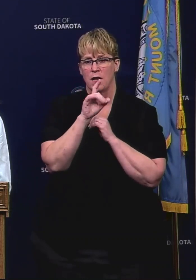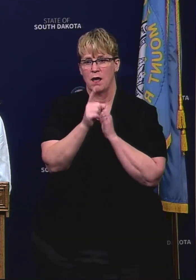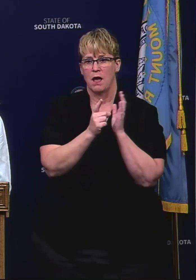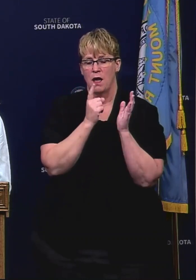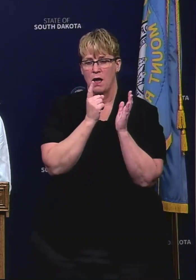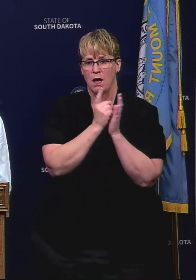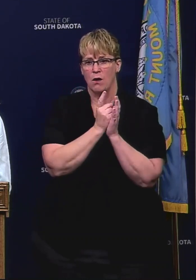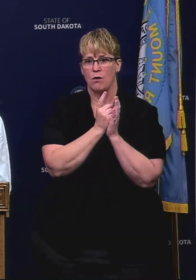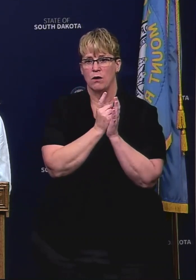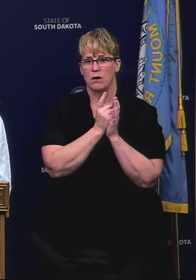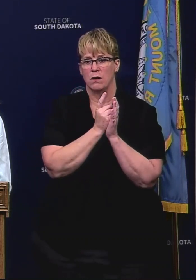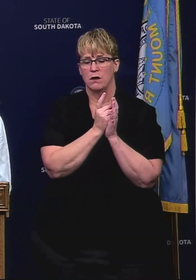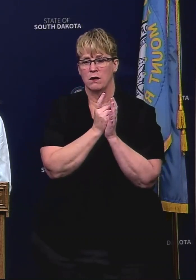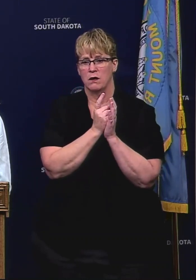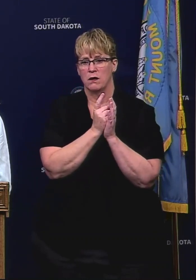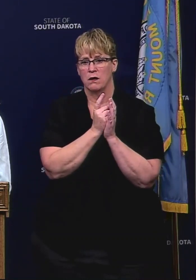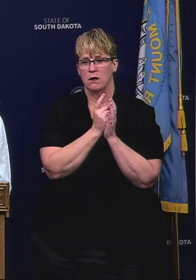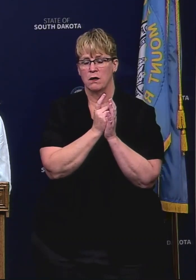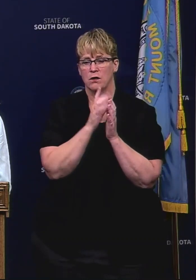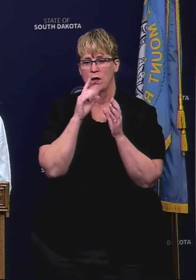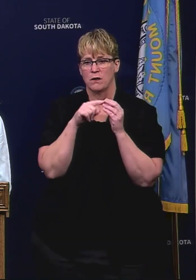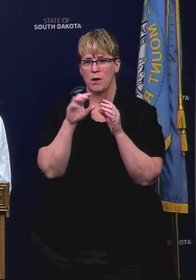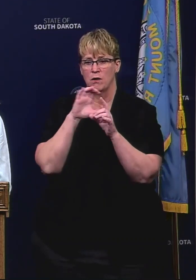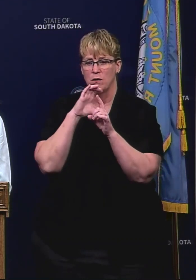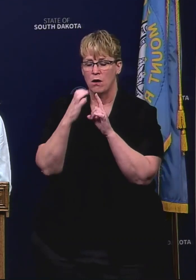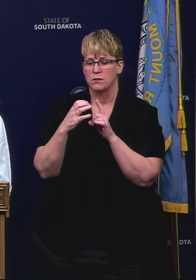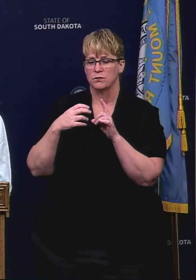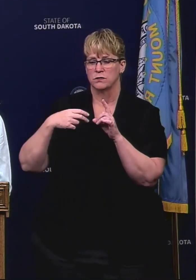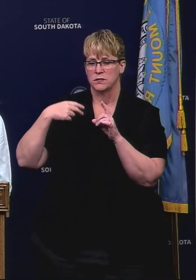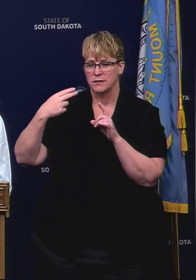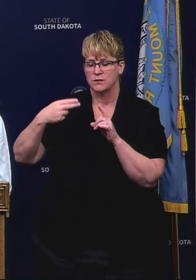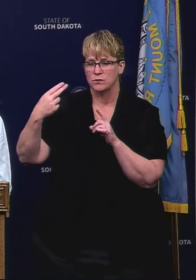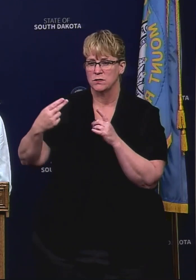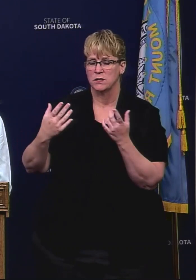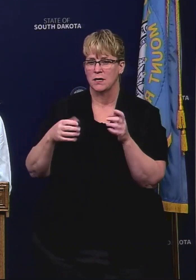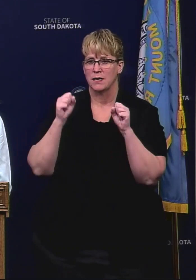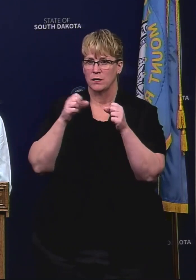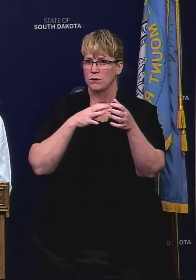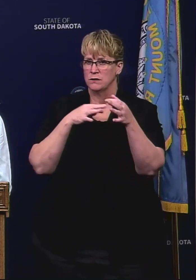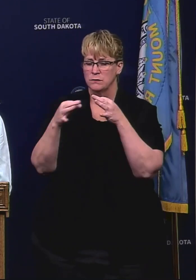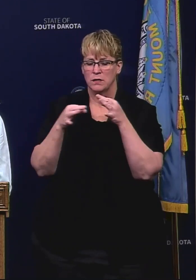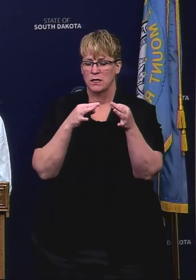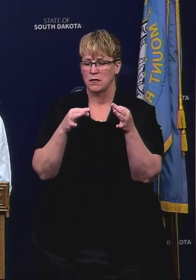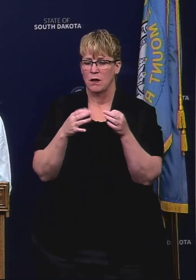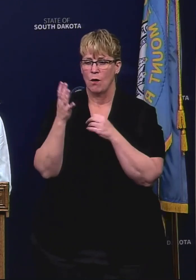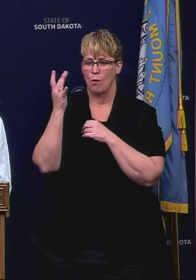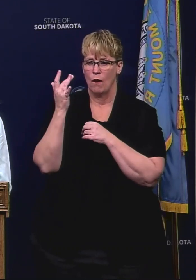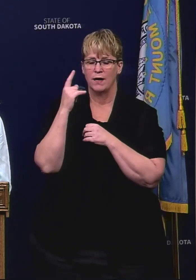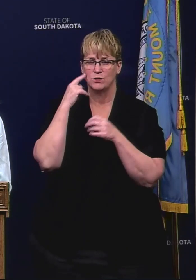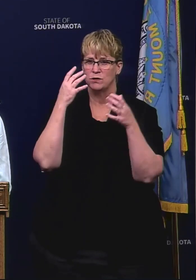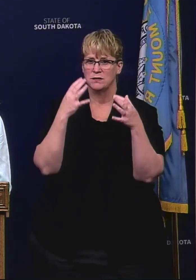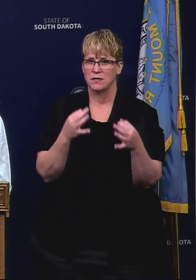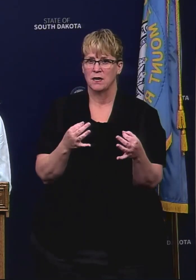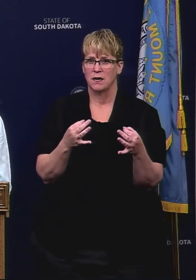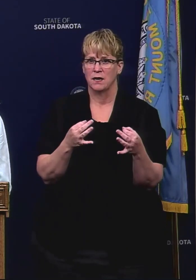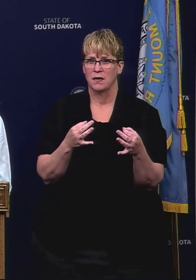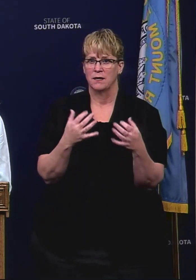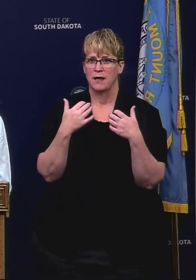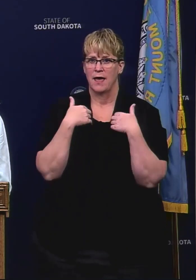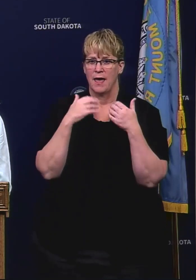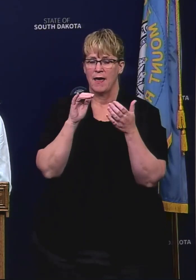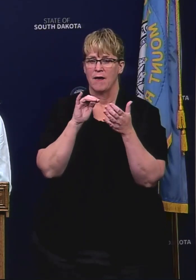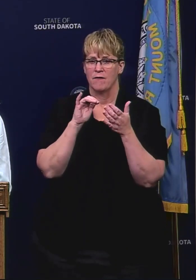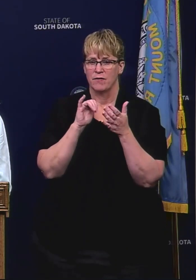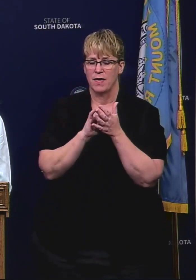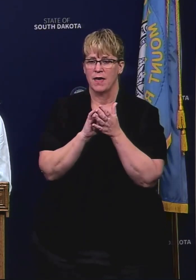have taken into account kind of culture and history and that kind of thing i'm wondering if you could tell us uh why did you decide to issue the